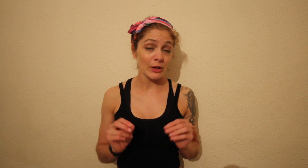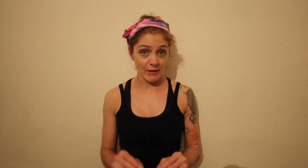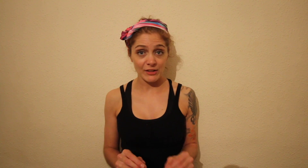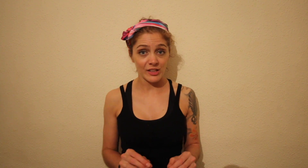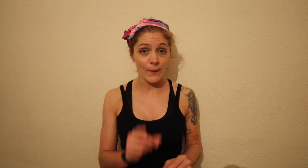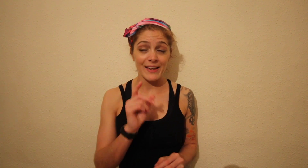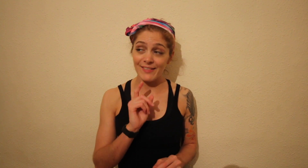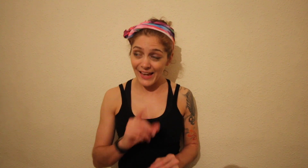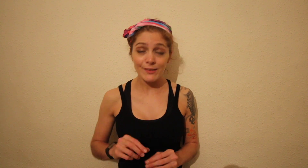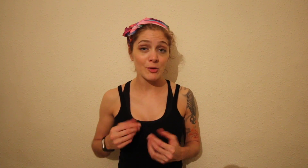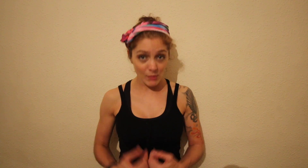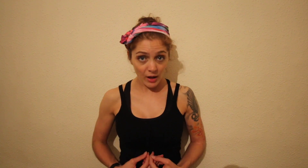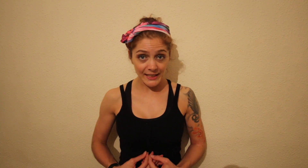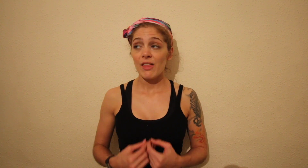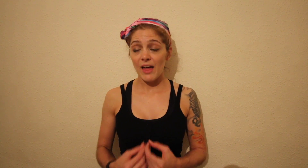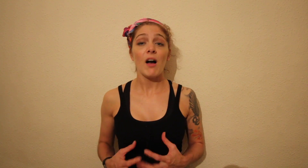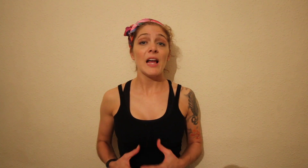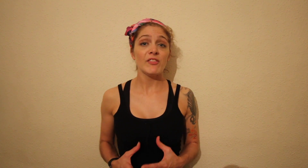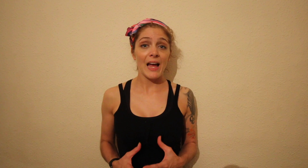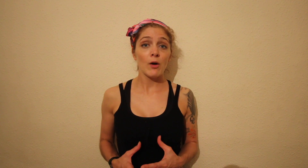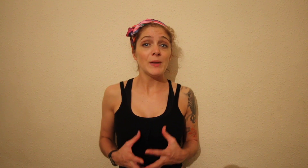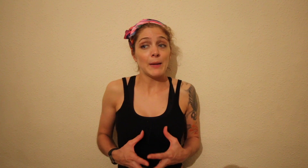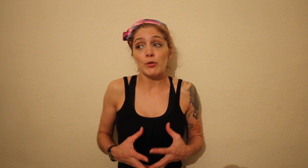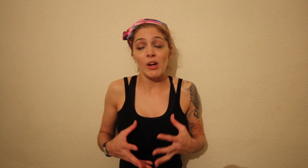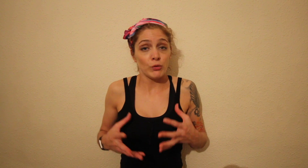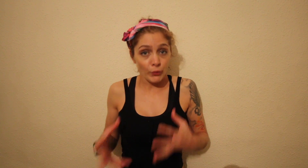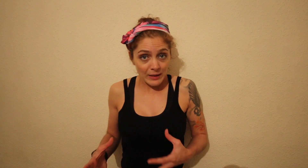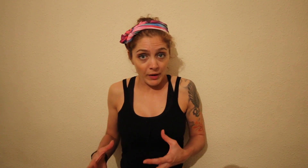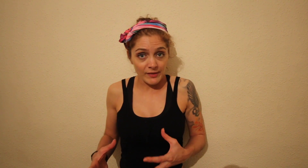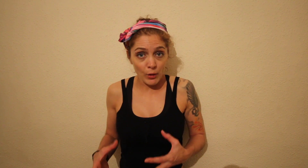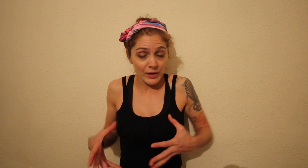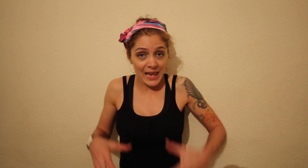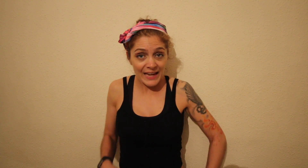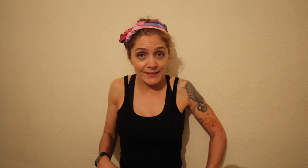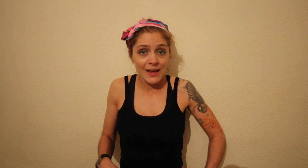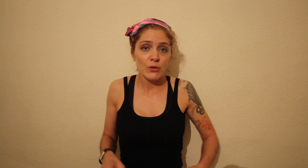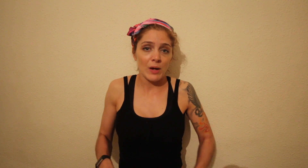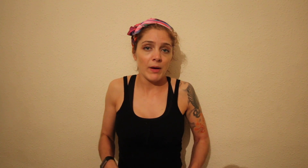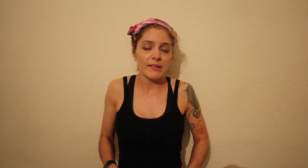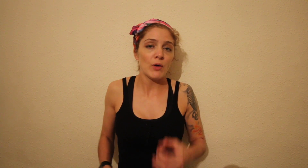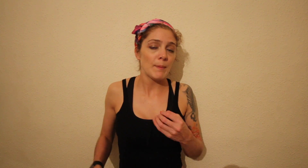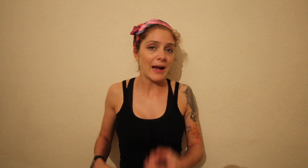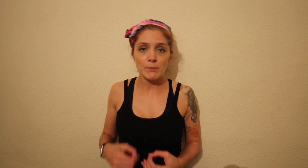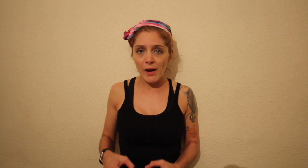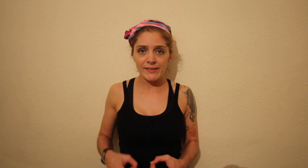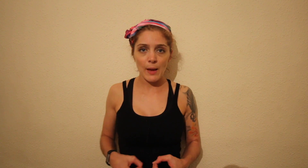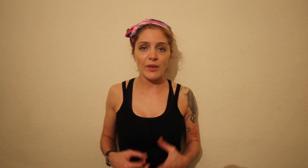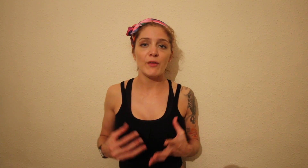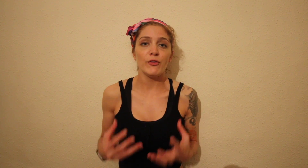correcting you and it's thanks to mine that I have now been able to go and train myself in legs, train myself in back and biceps and I'm